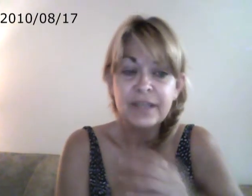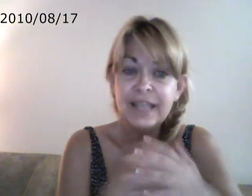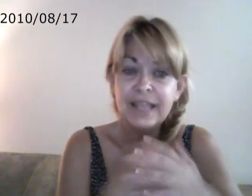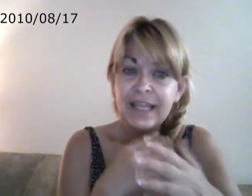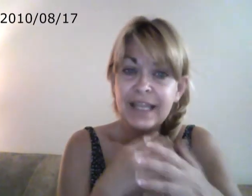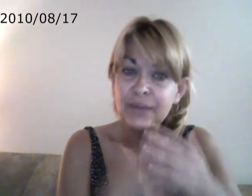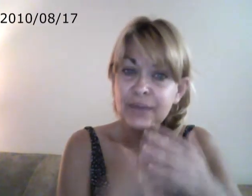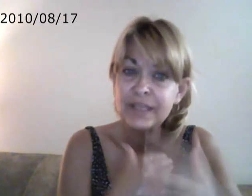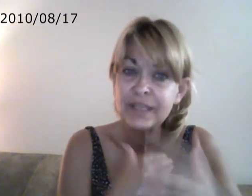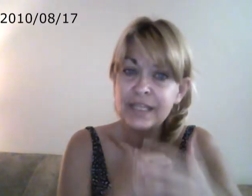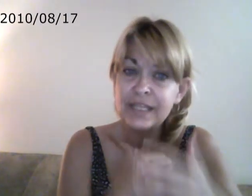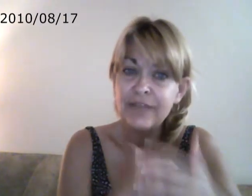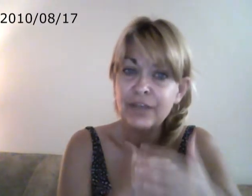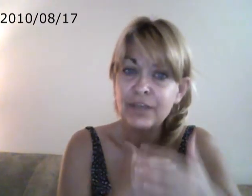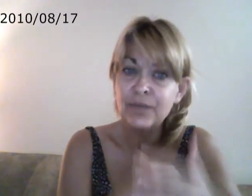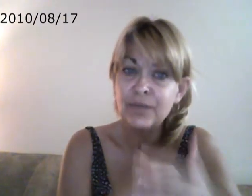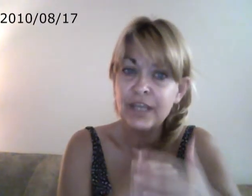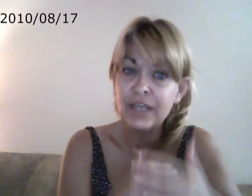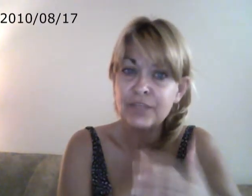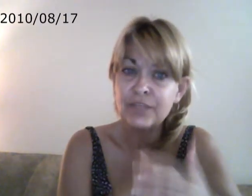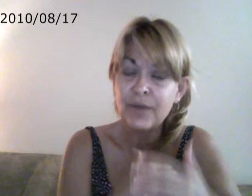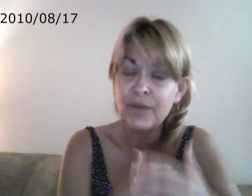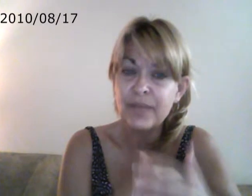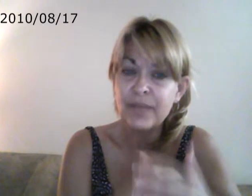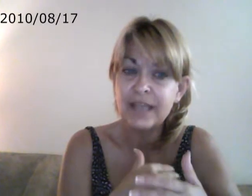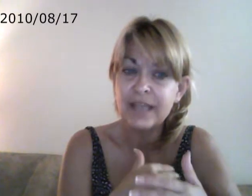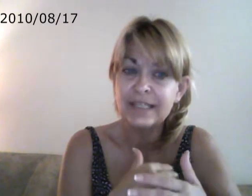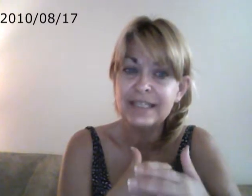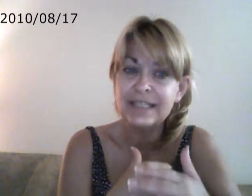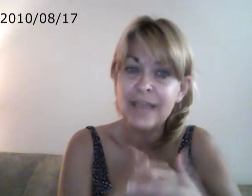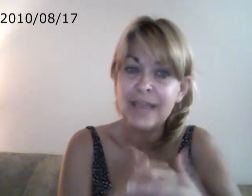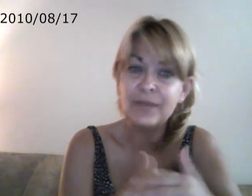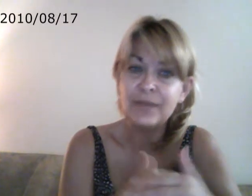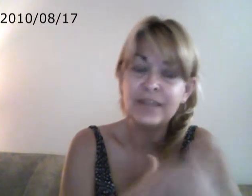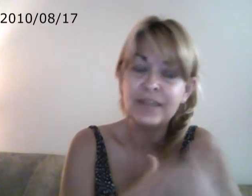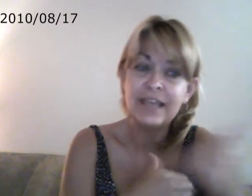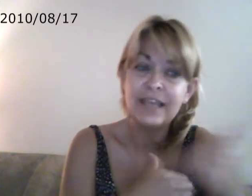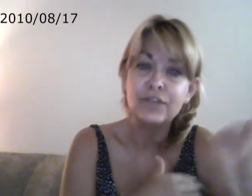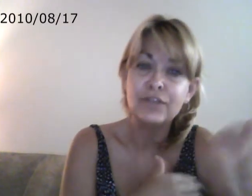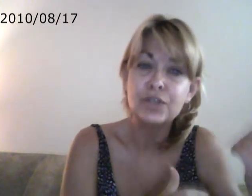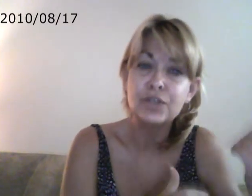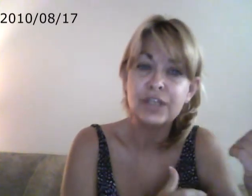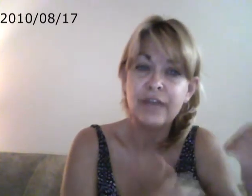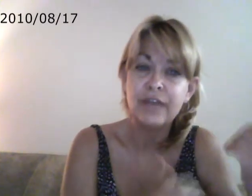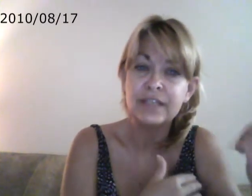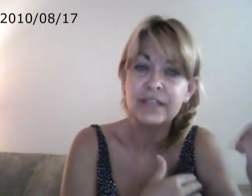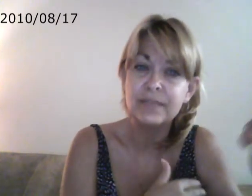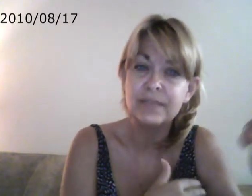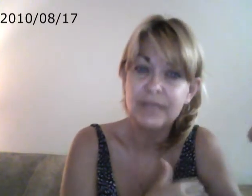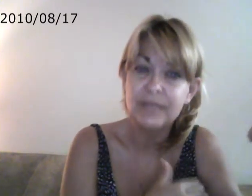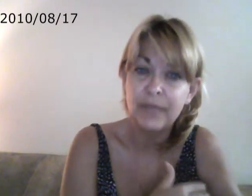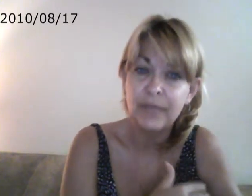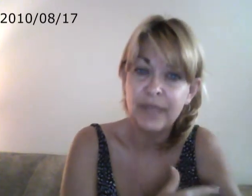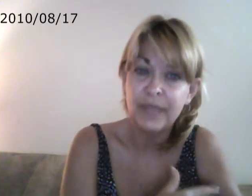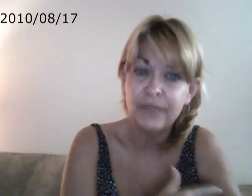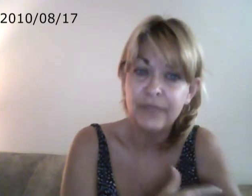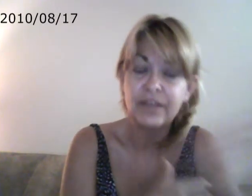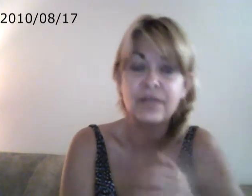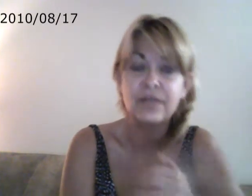there is a definite communication problem that is happening within the evolution of this type of behavior that's going